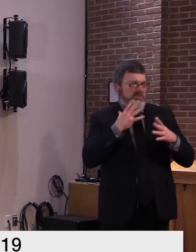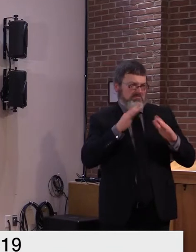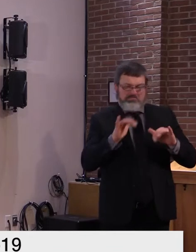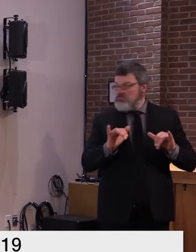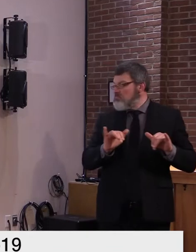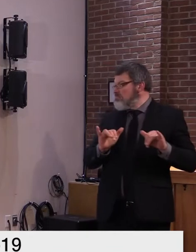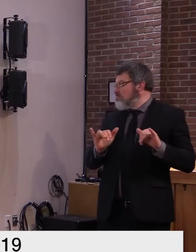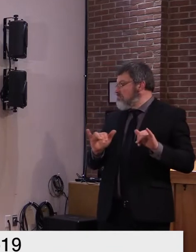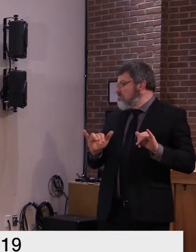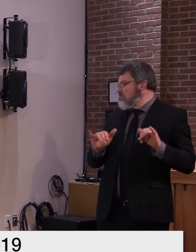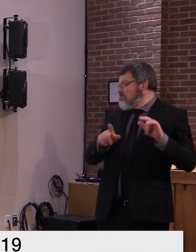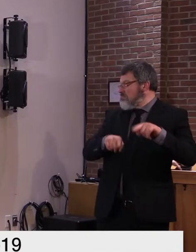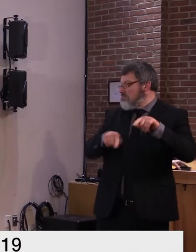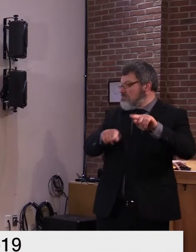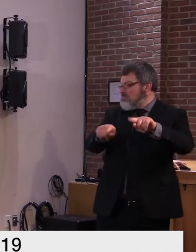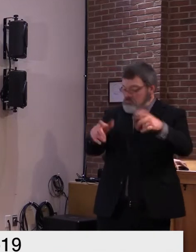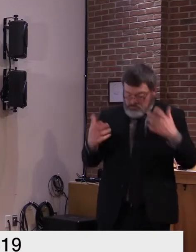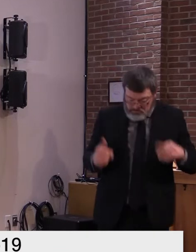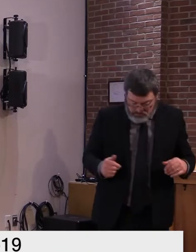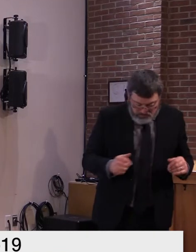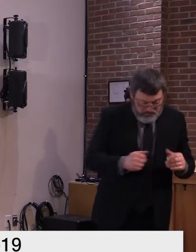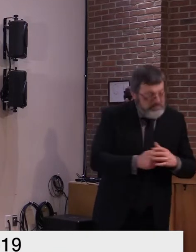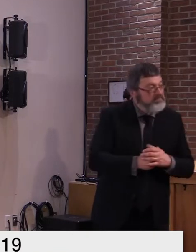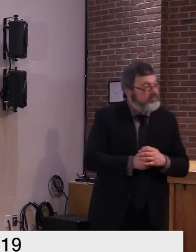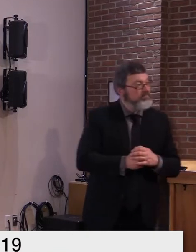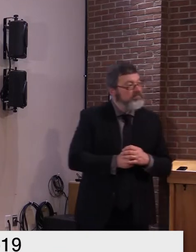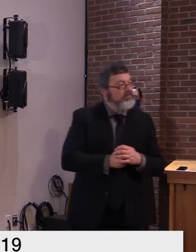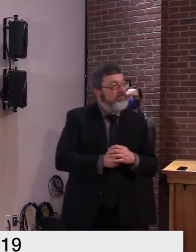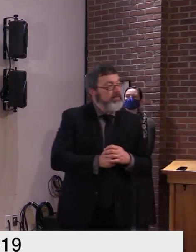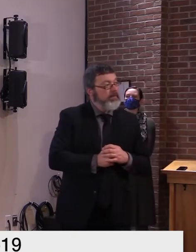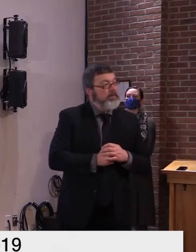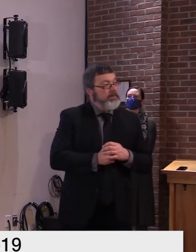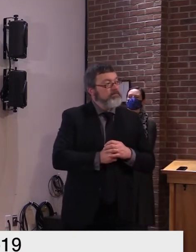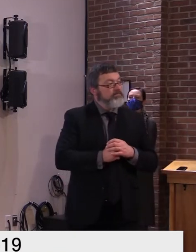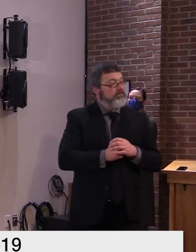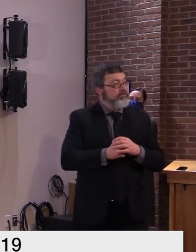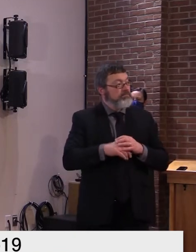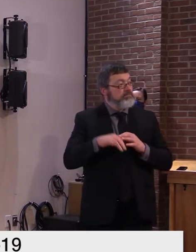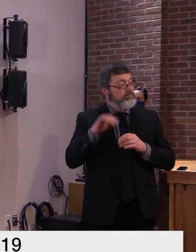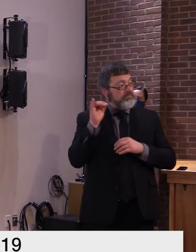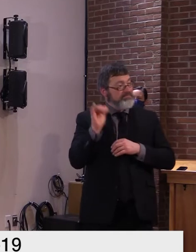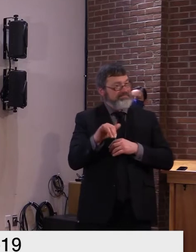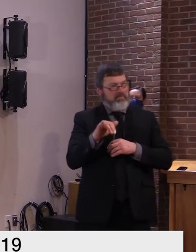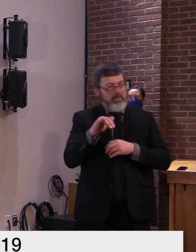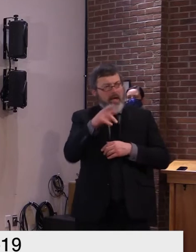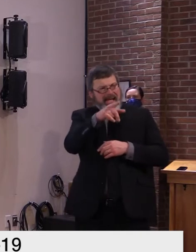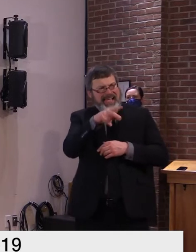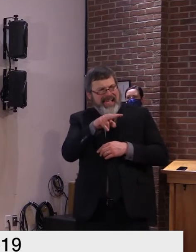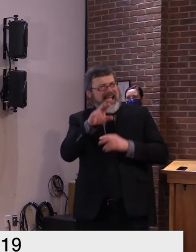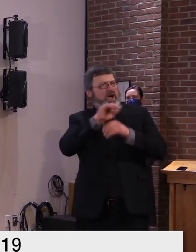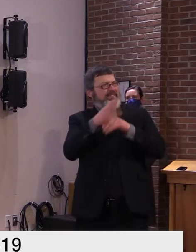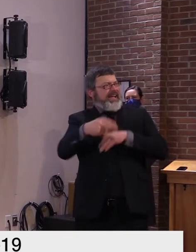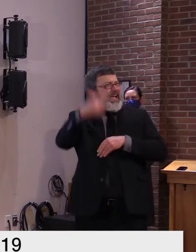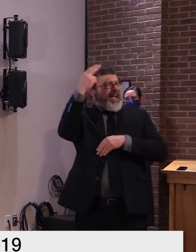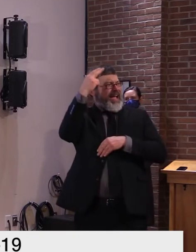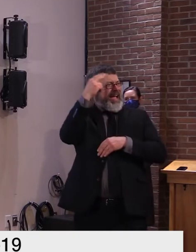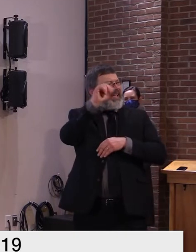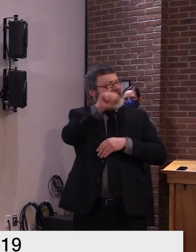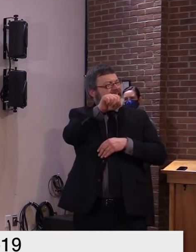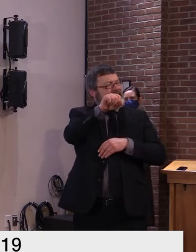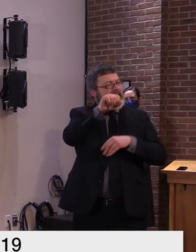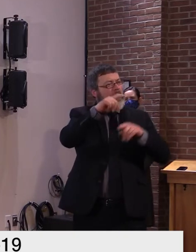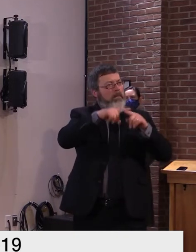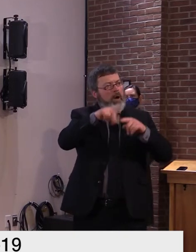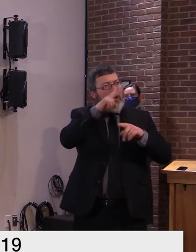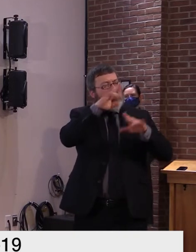than we are used to seeing they've remained fairly stable lately and there's been no escalating spike as you could see